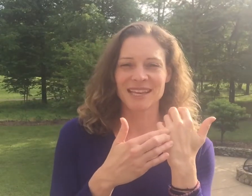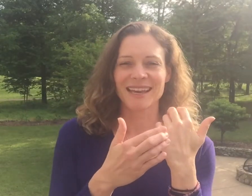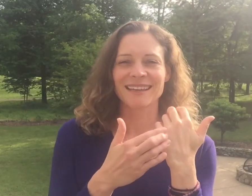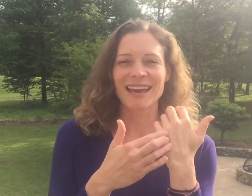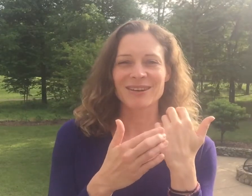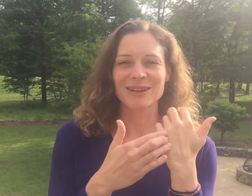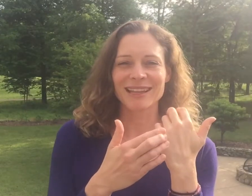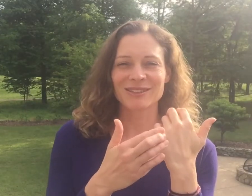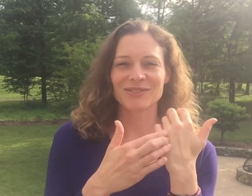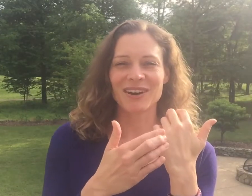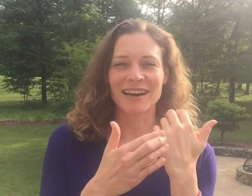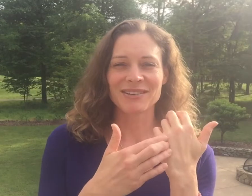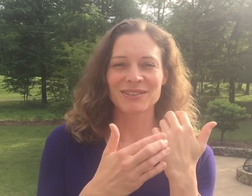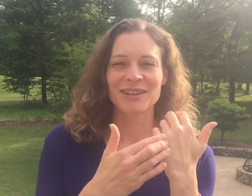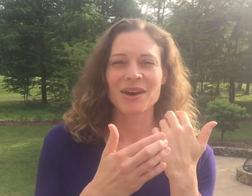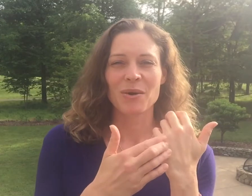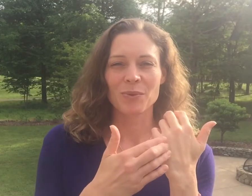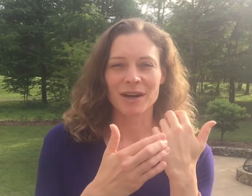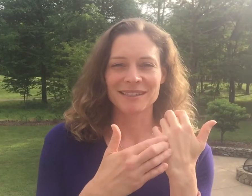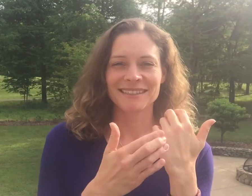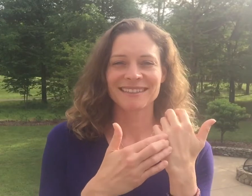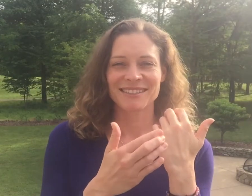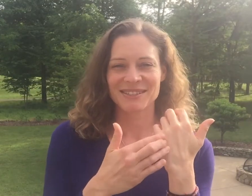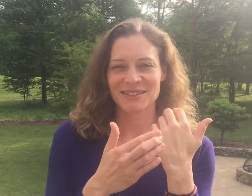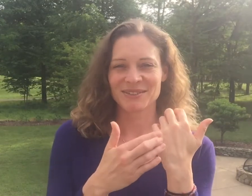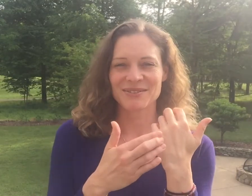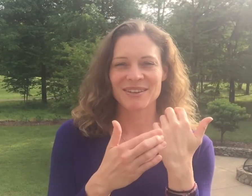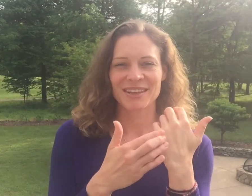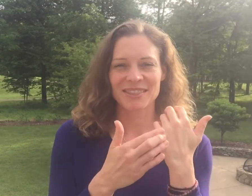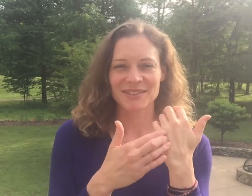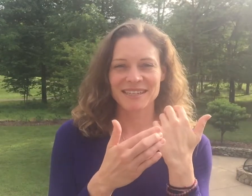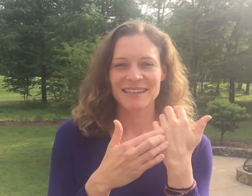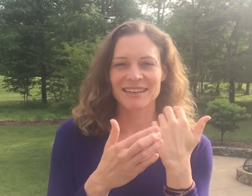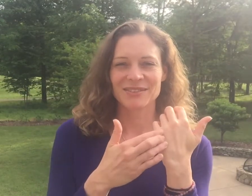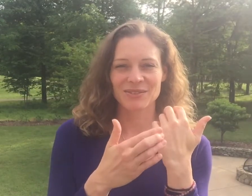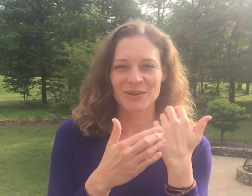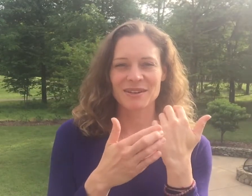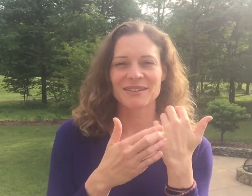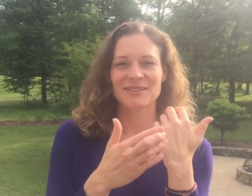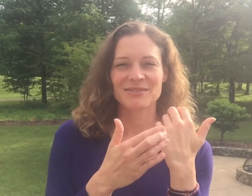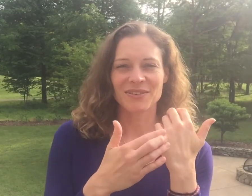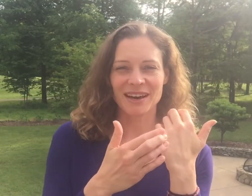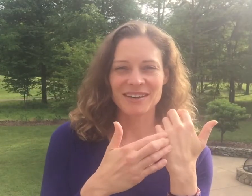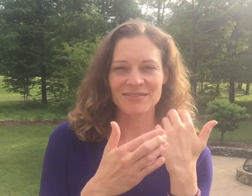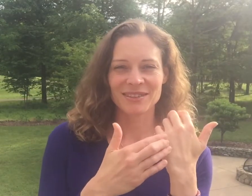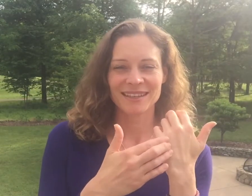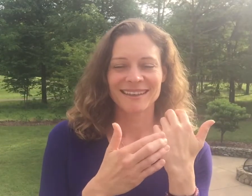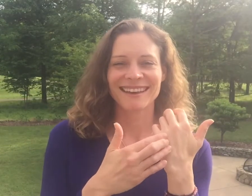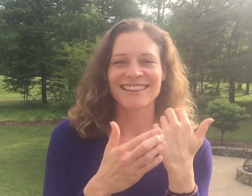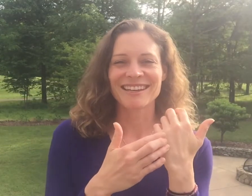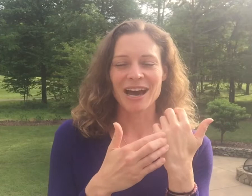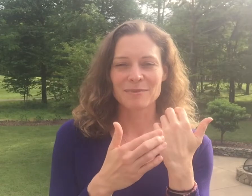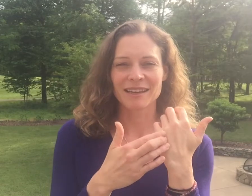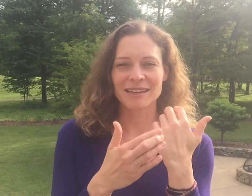Count out loud to five. One, two, three, four, five. And then hum again.